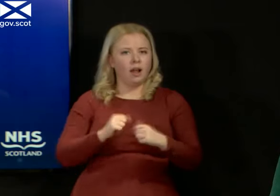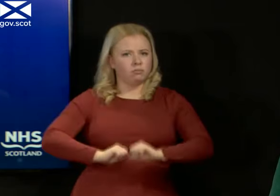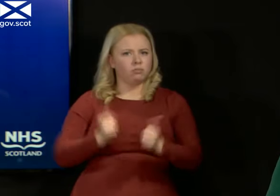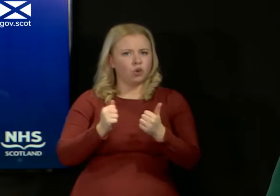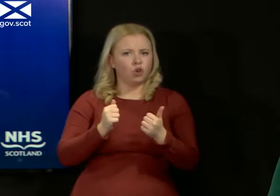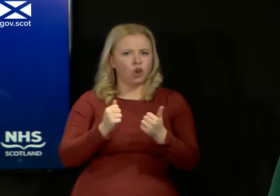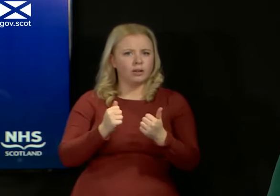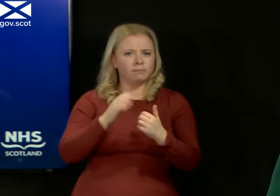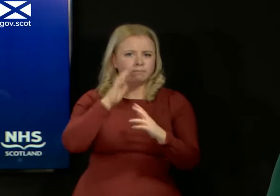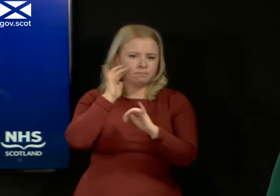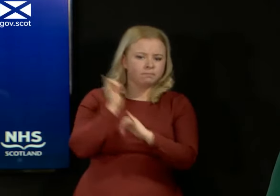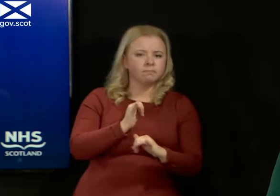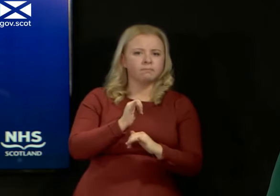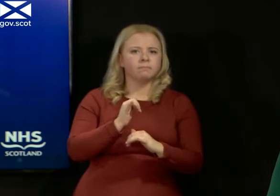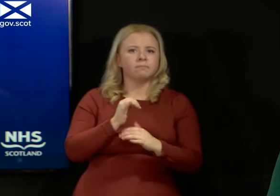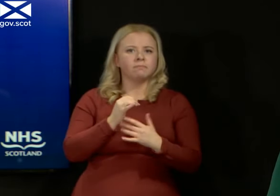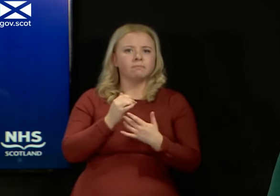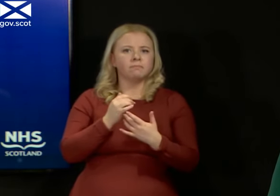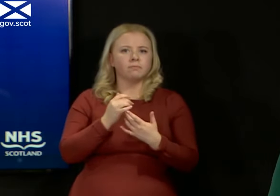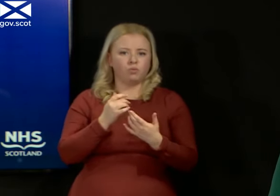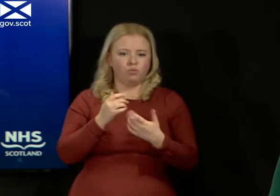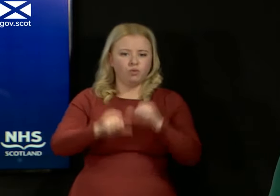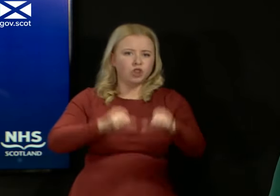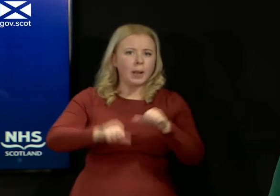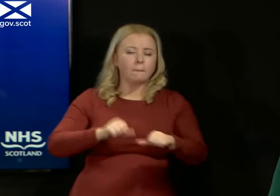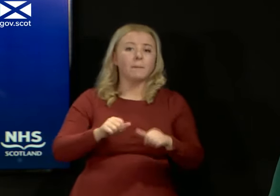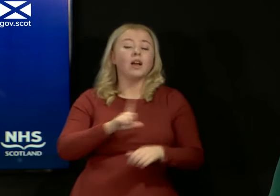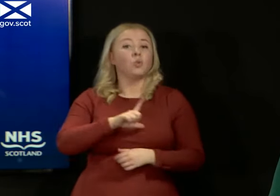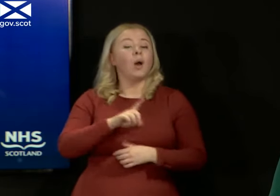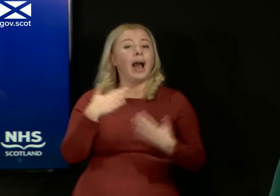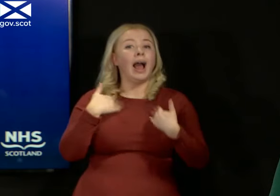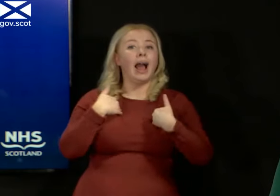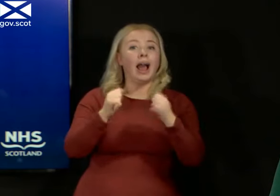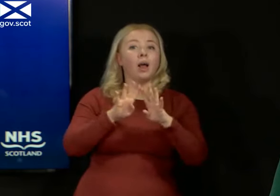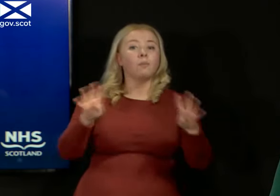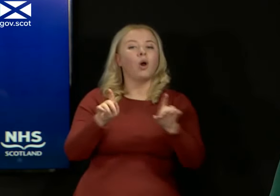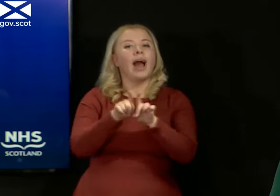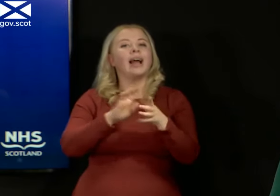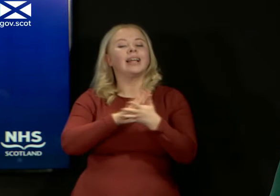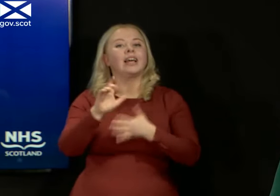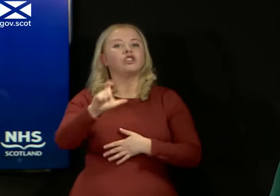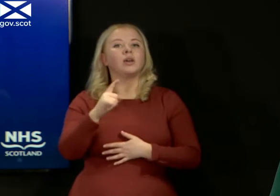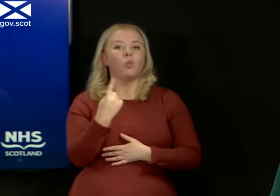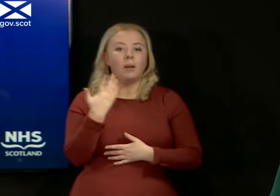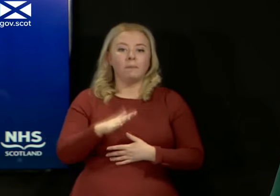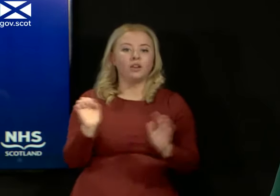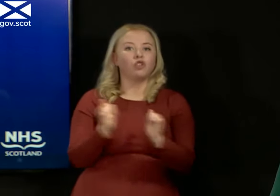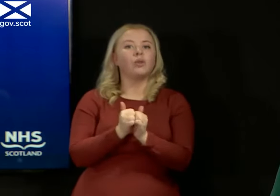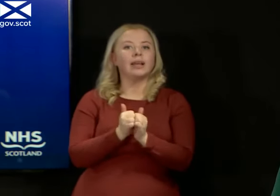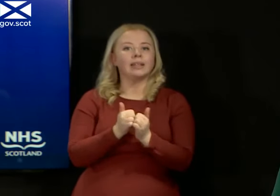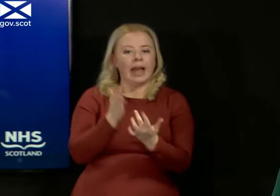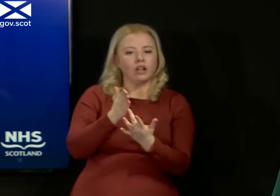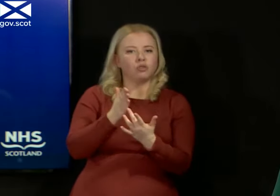for our care sector. That is why the Health Board and HC1 have been able to agree these interim arrangements very quickly,